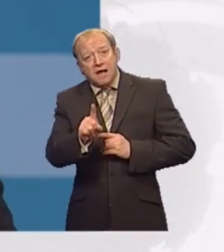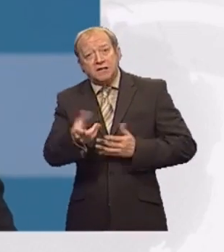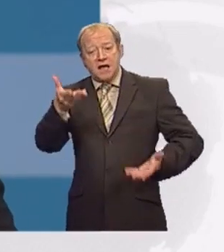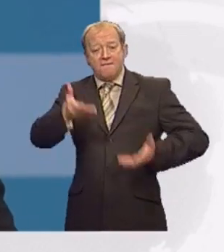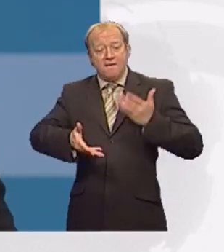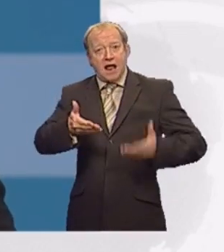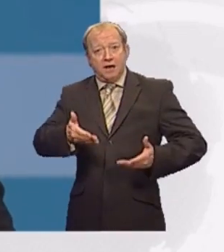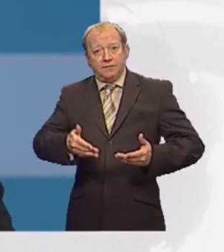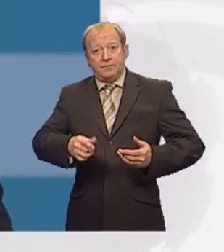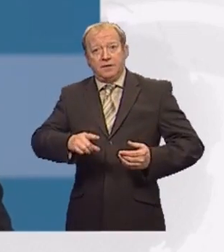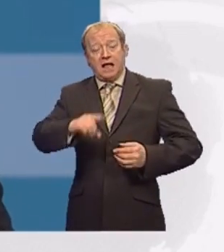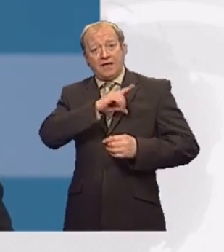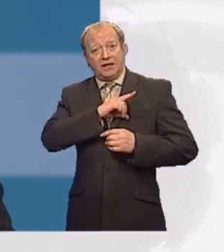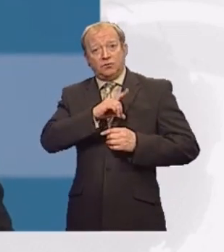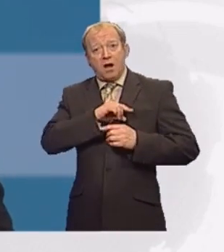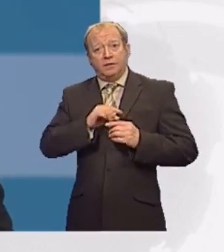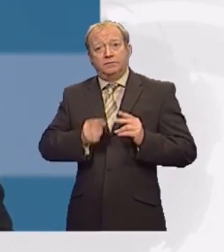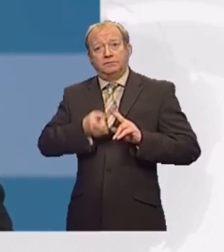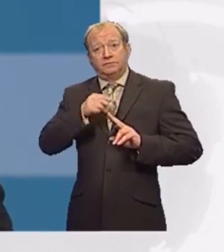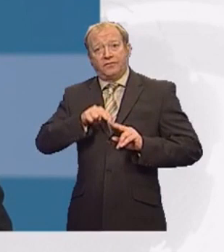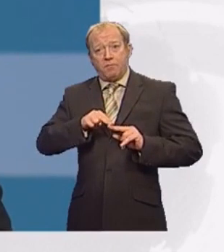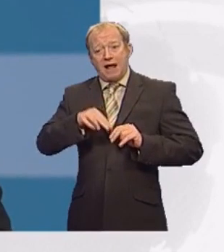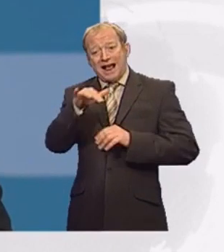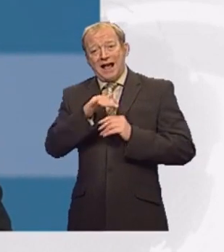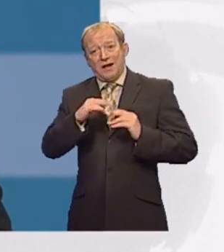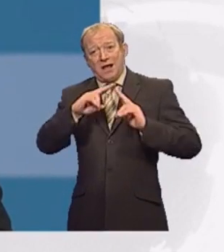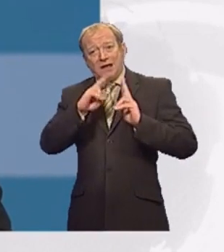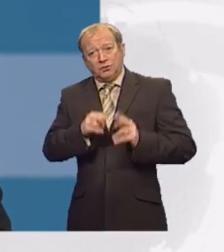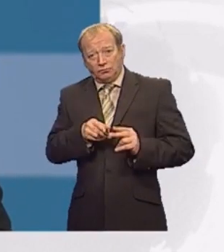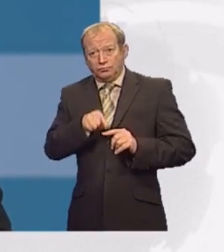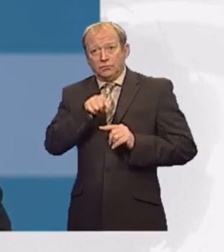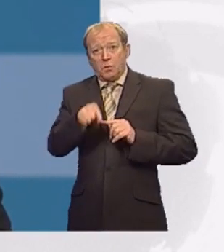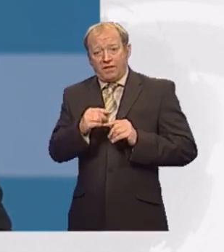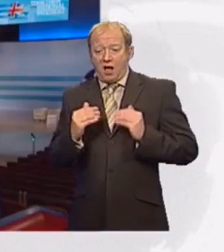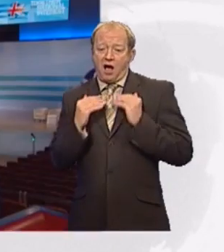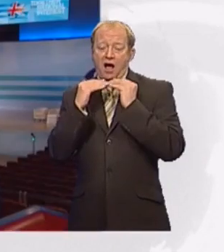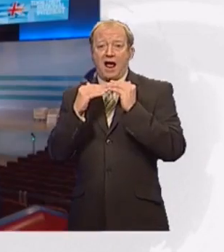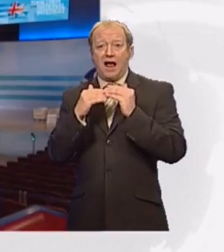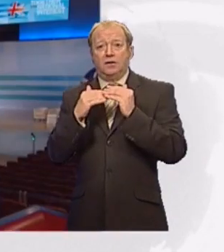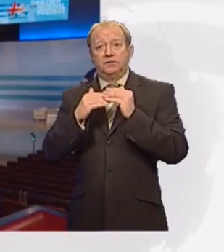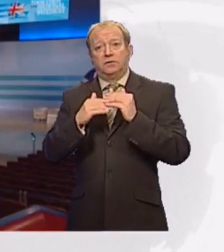that's why we will withdraw child benefit from households with a higher rate taxpayer.